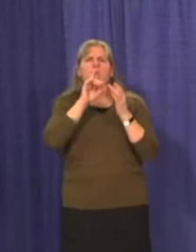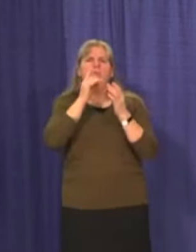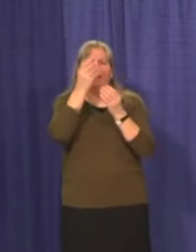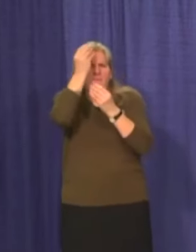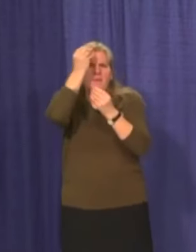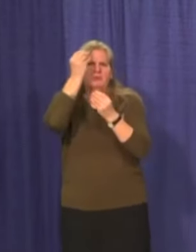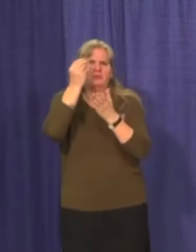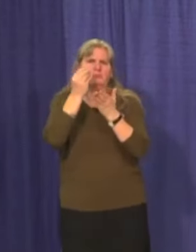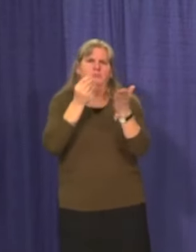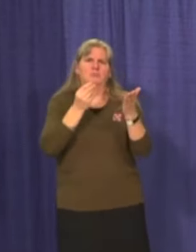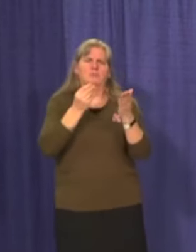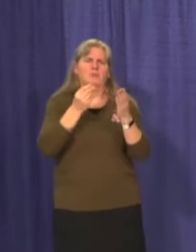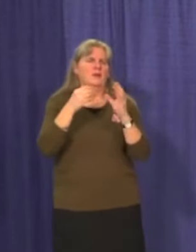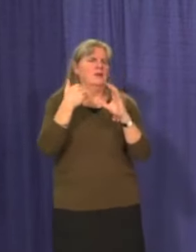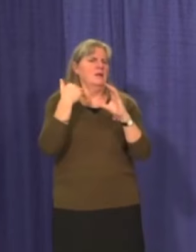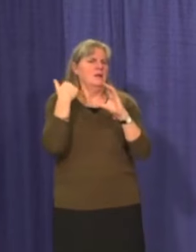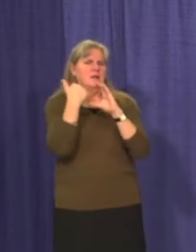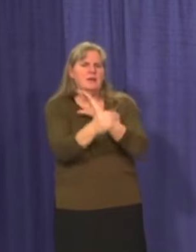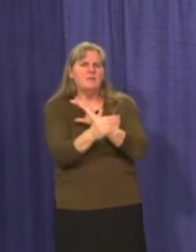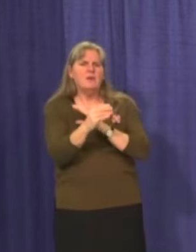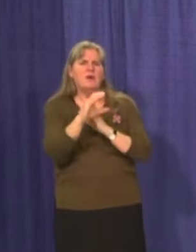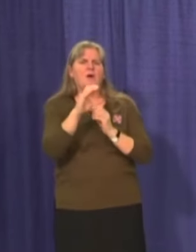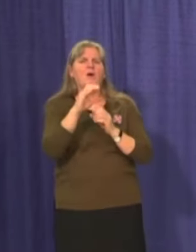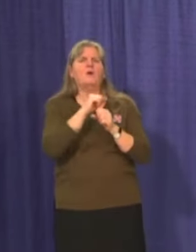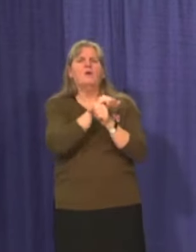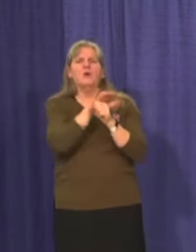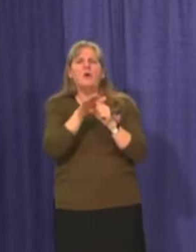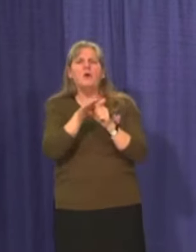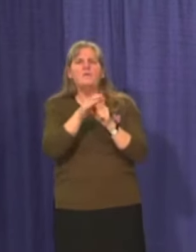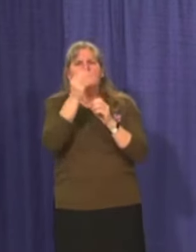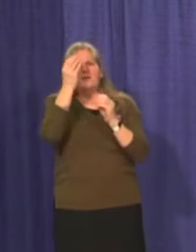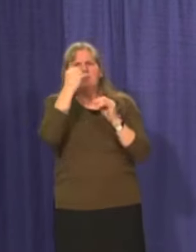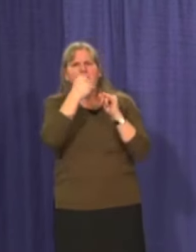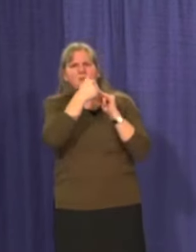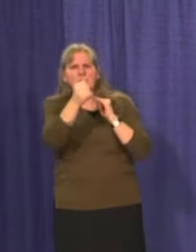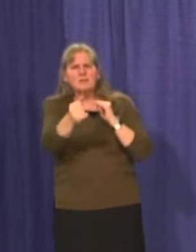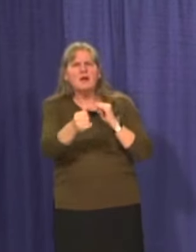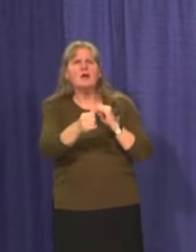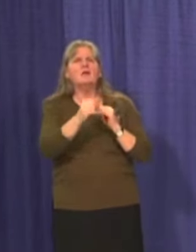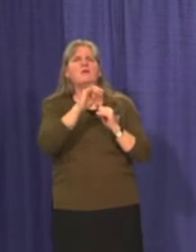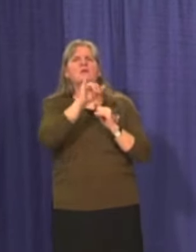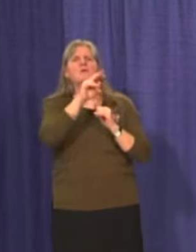You can email or call the COVID info line, visit uconn.ca.